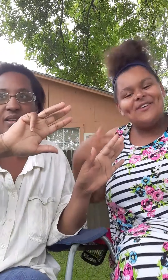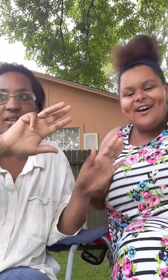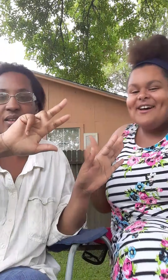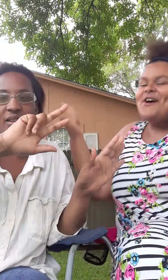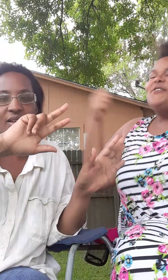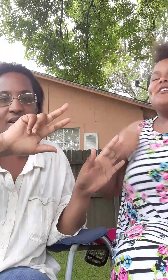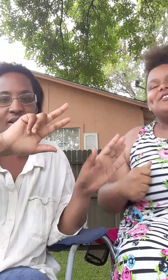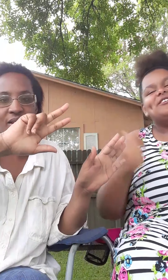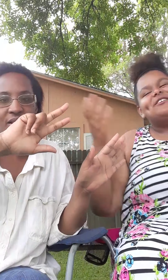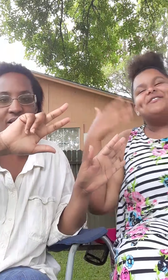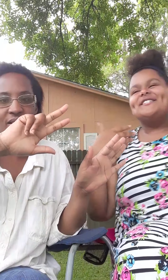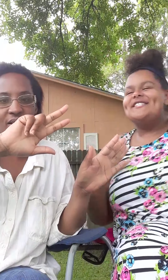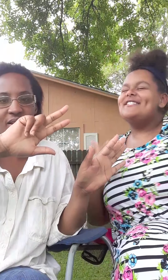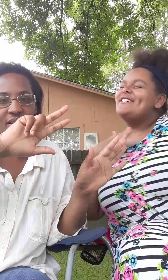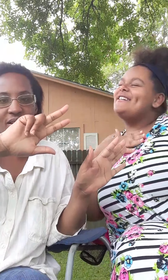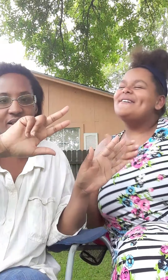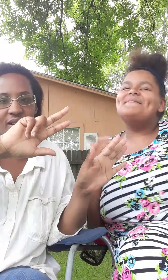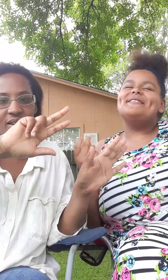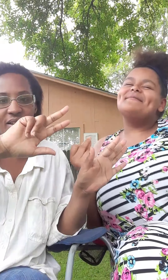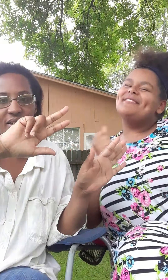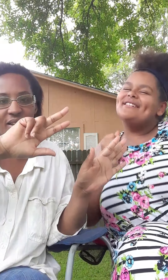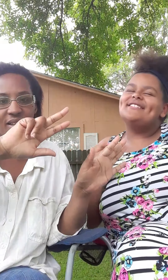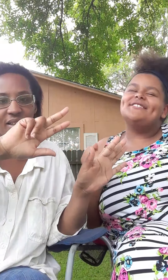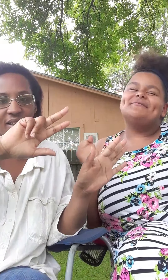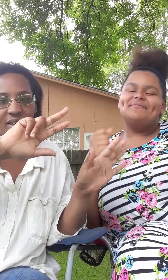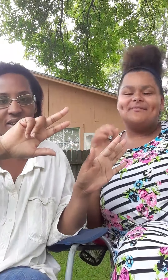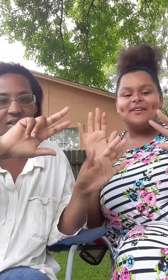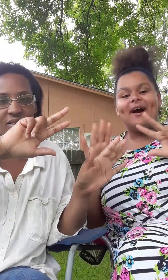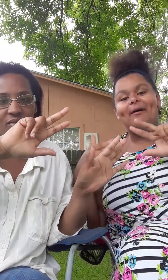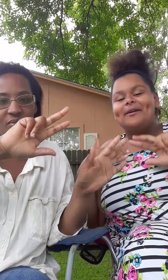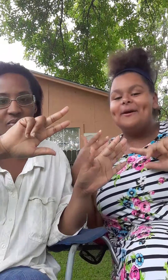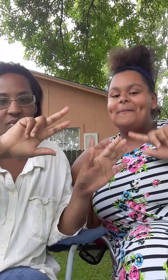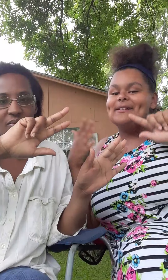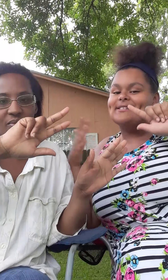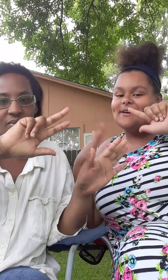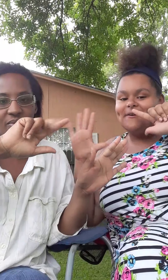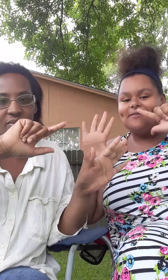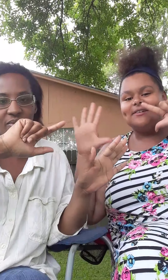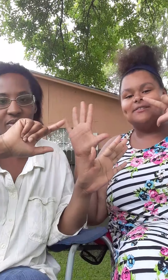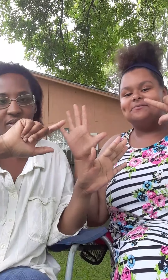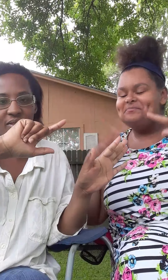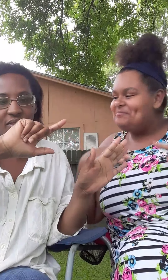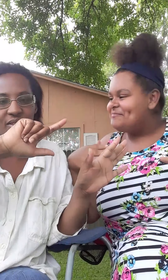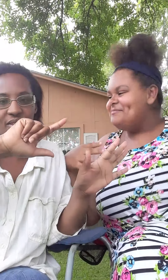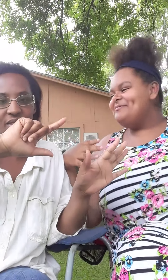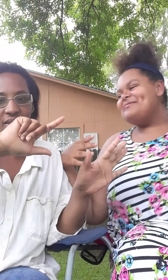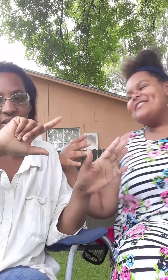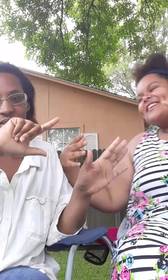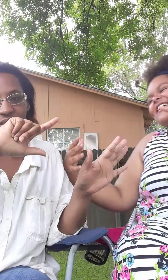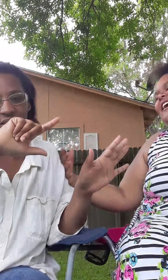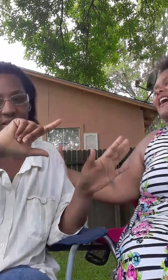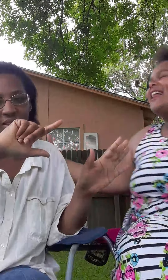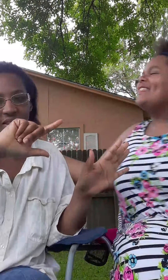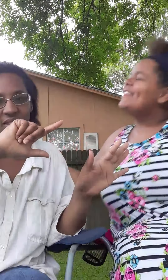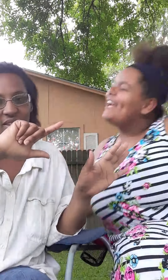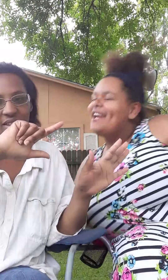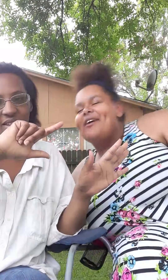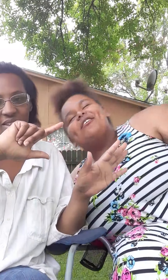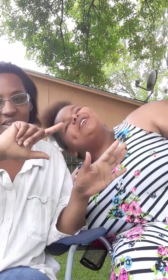mine. Wonder when she'll be mine. You used to call me on my cell phone. Day night when you